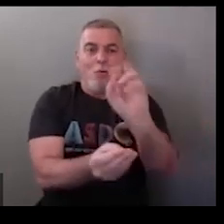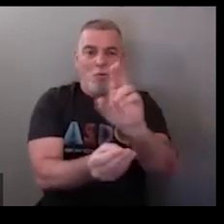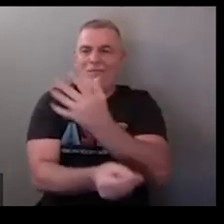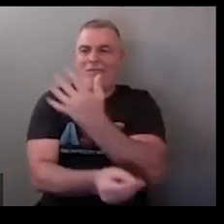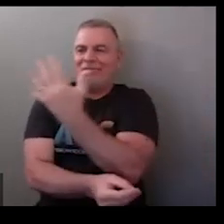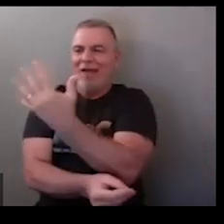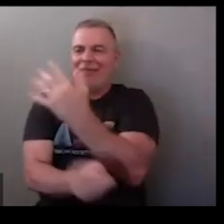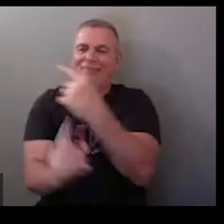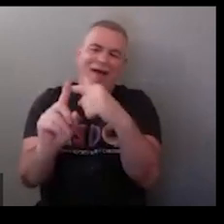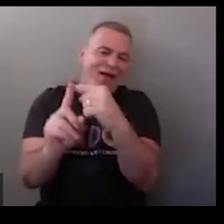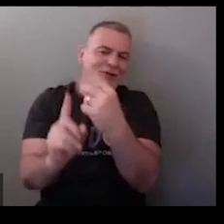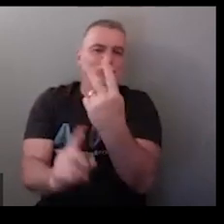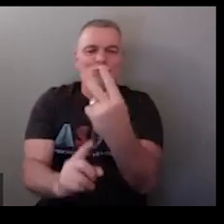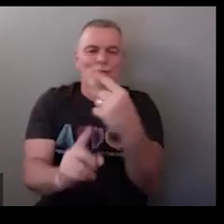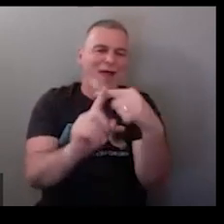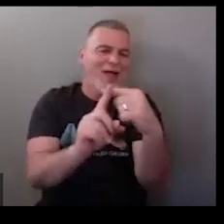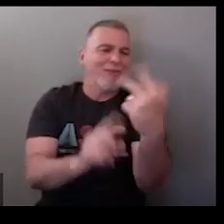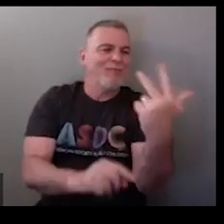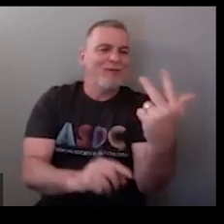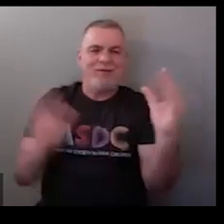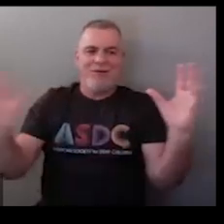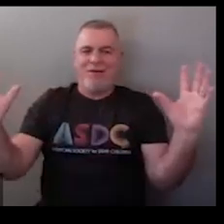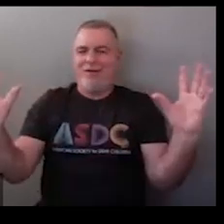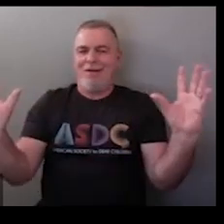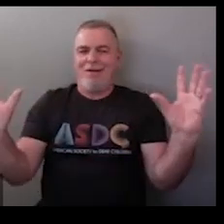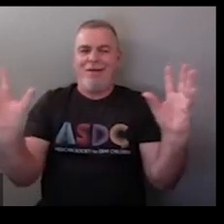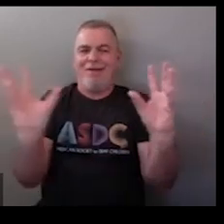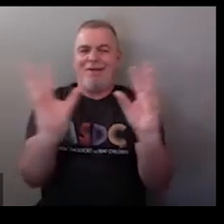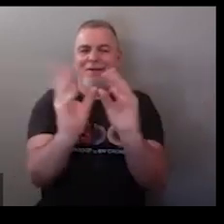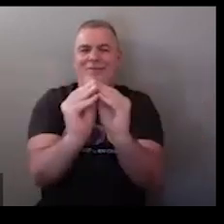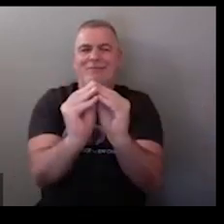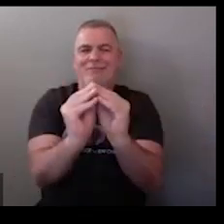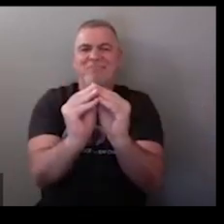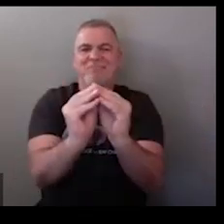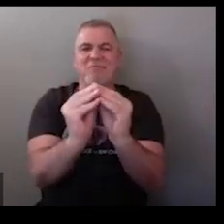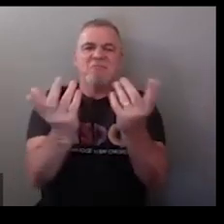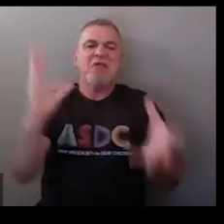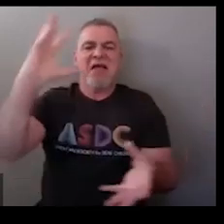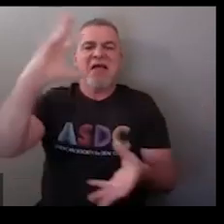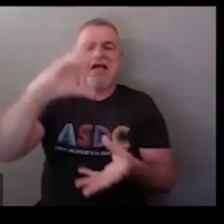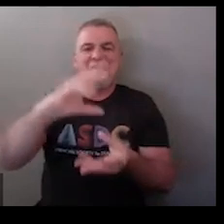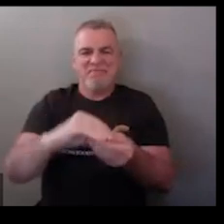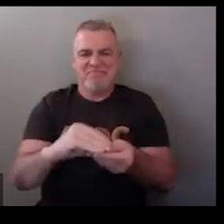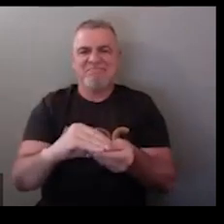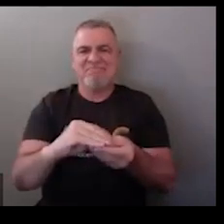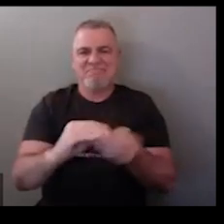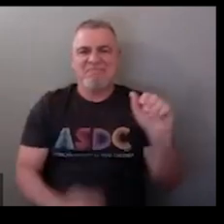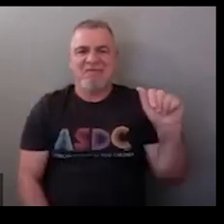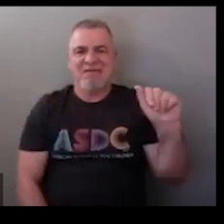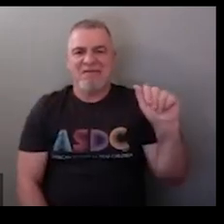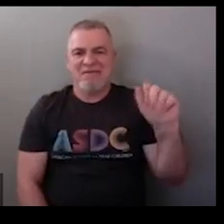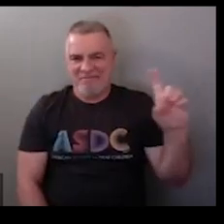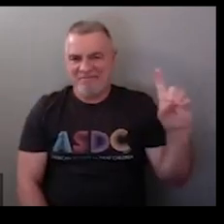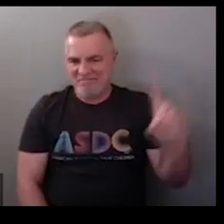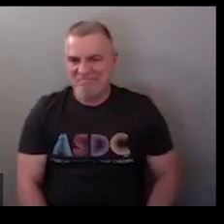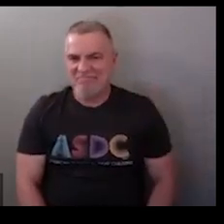horizontally like five plus two plus three and then you add it together that way so depending on how it's written on the page if you're